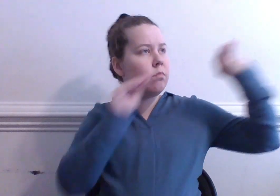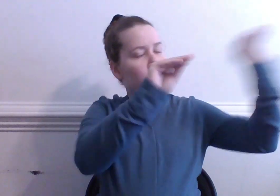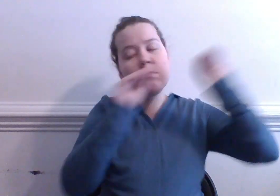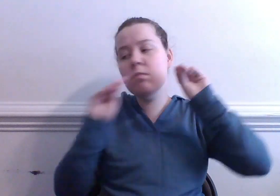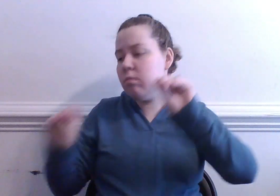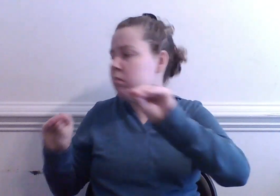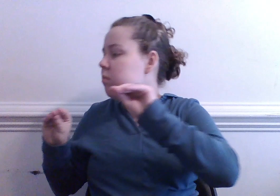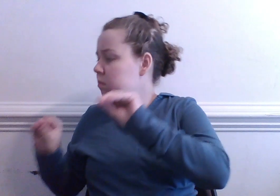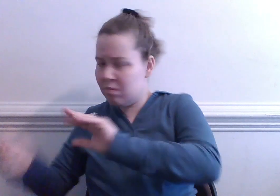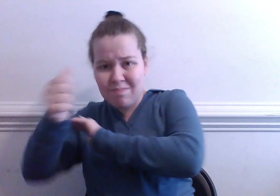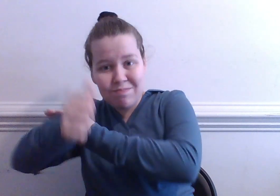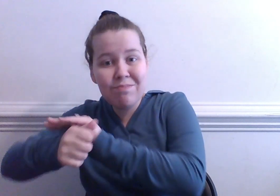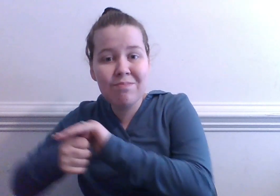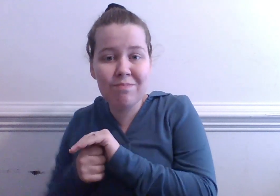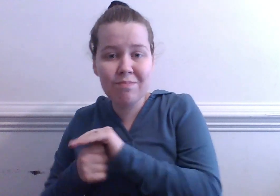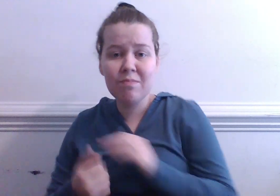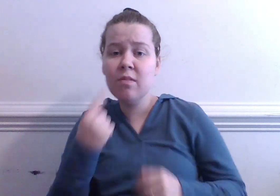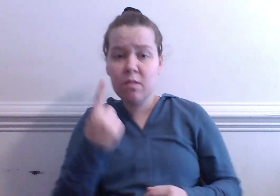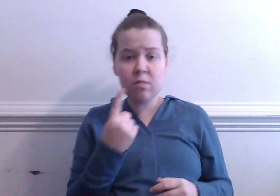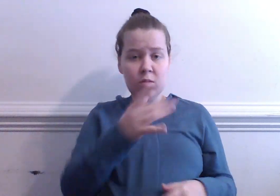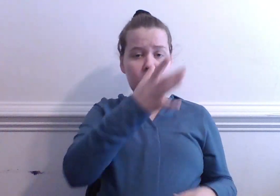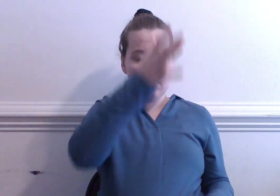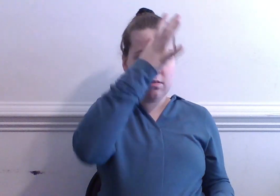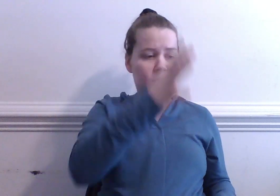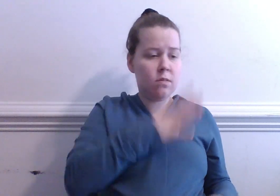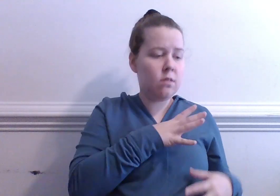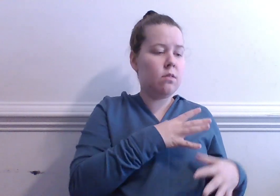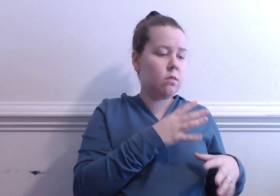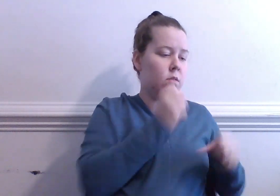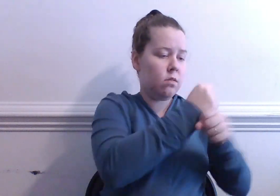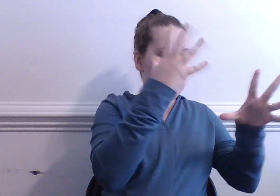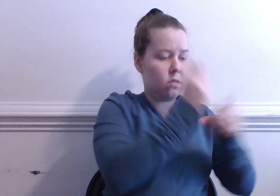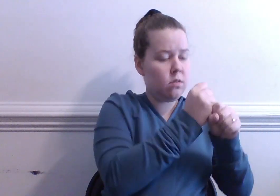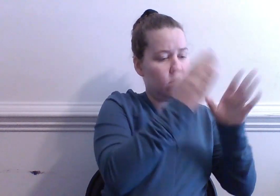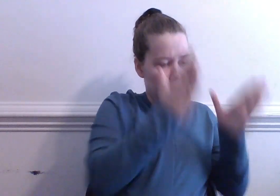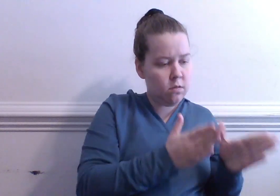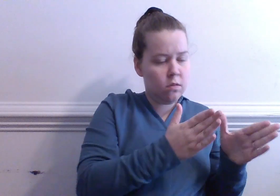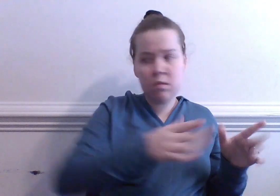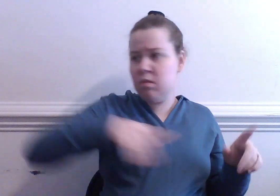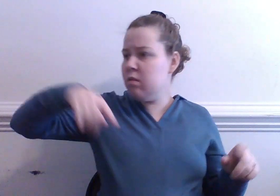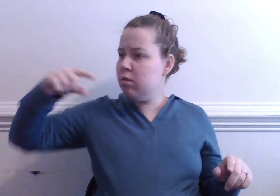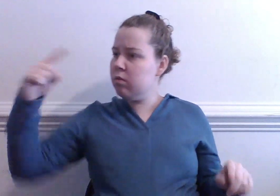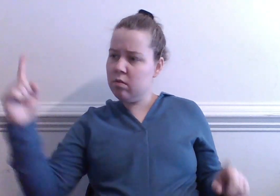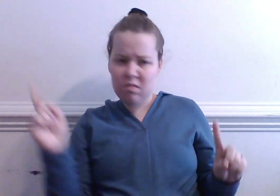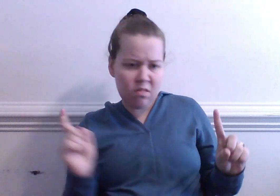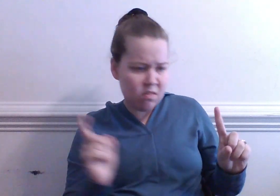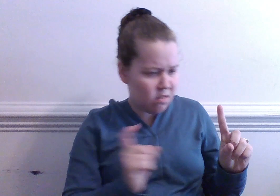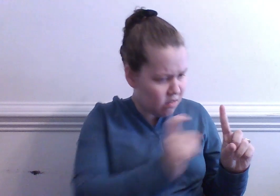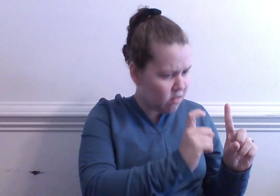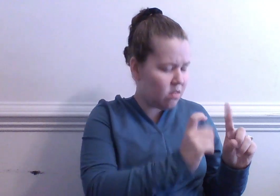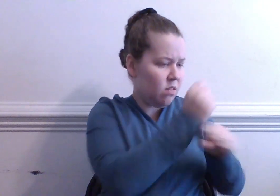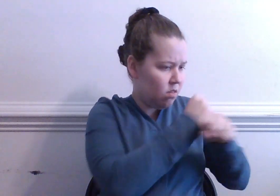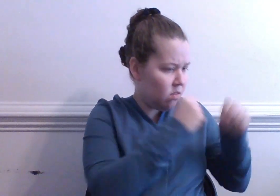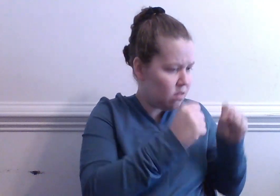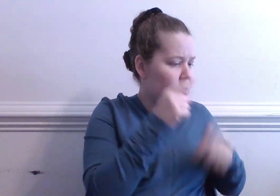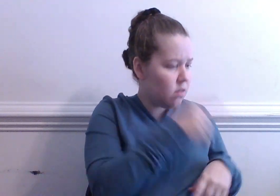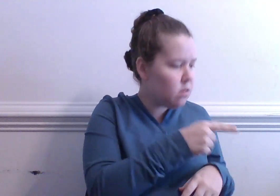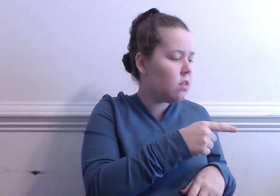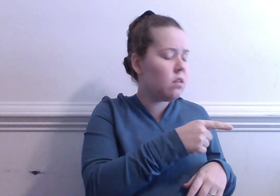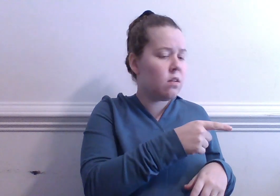DNA One man come build a bomb, another run a race To save somebody's life and have it blow up